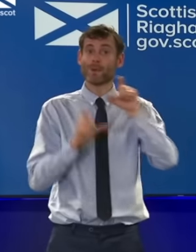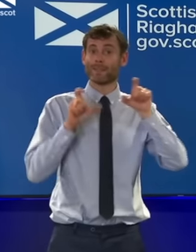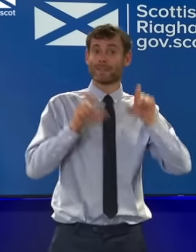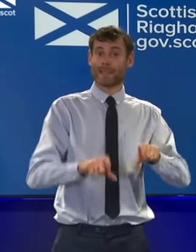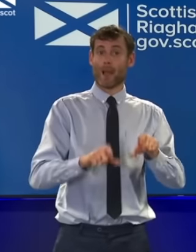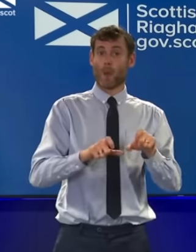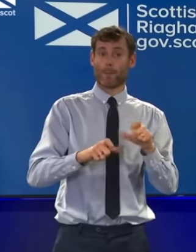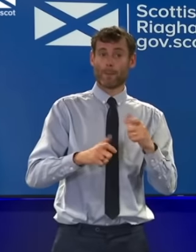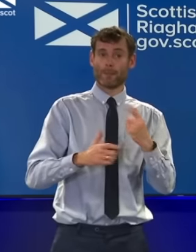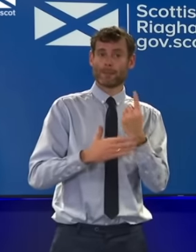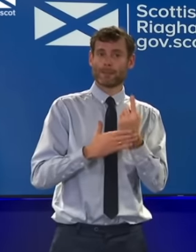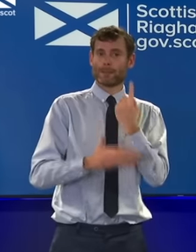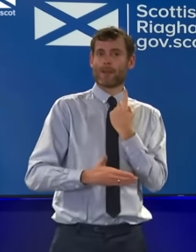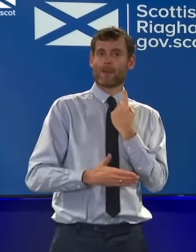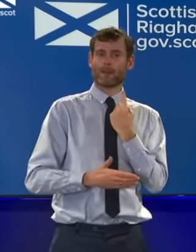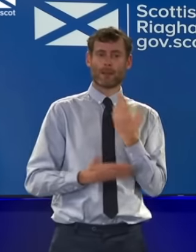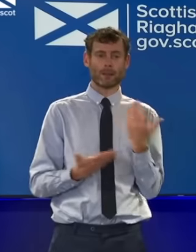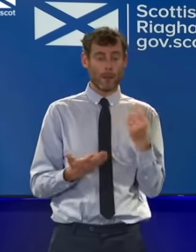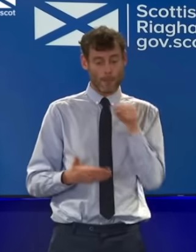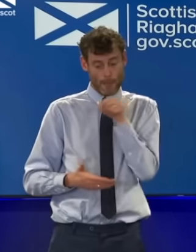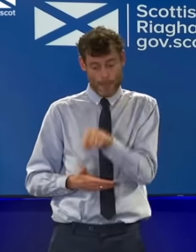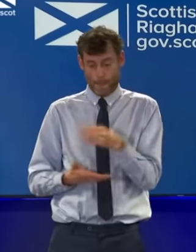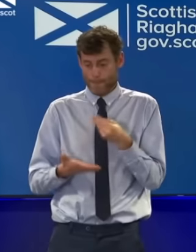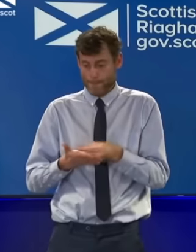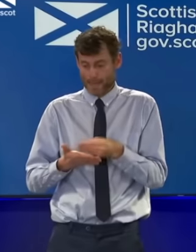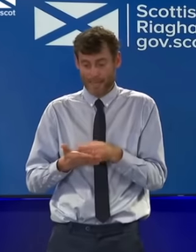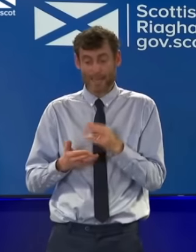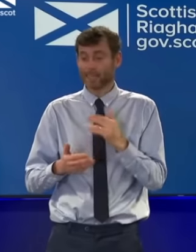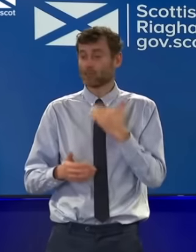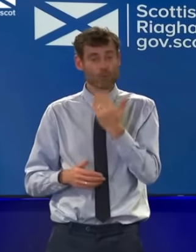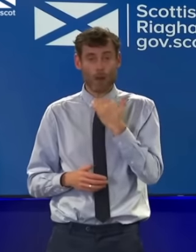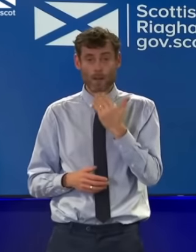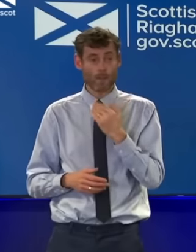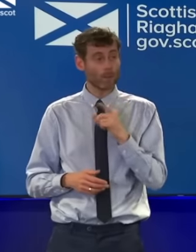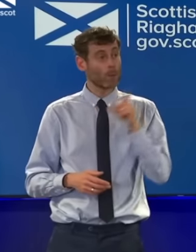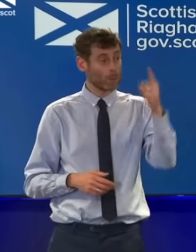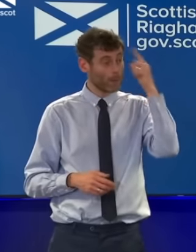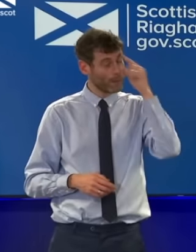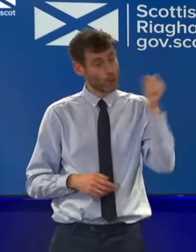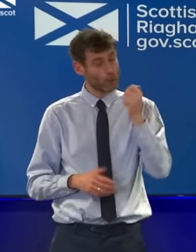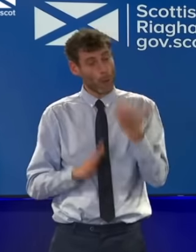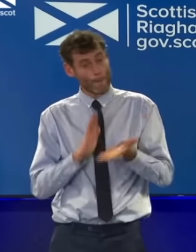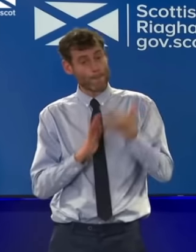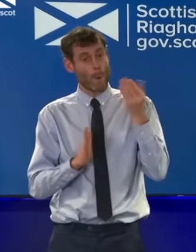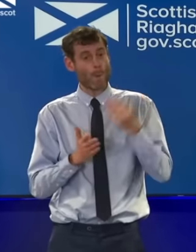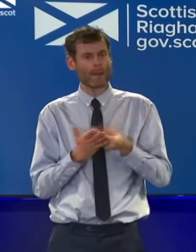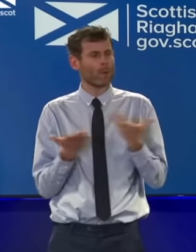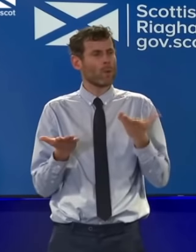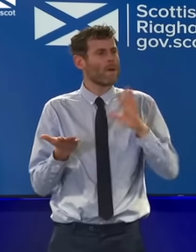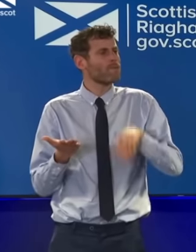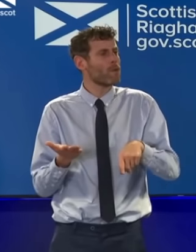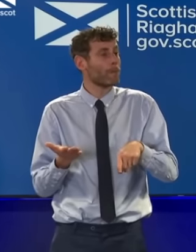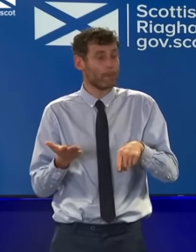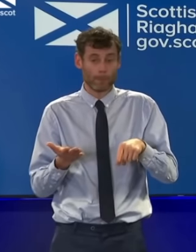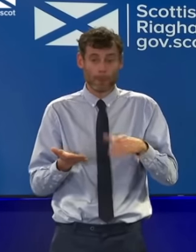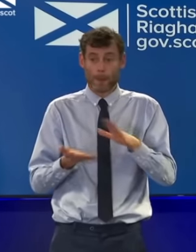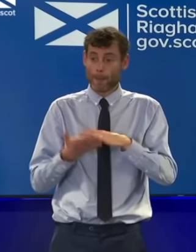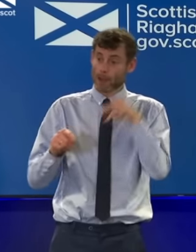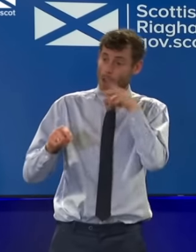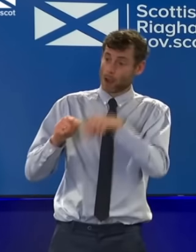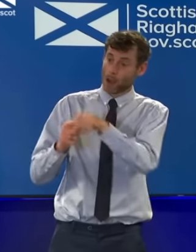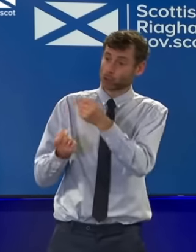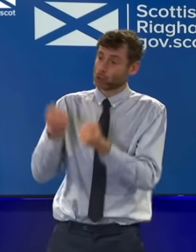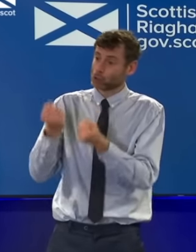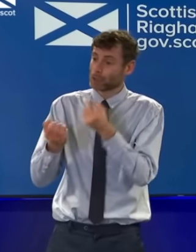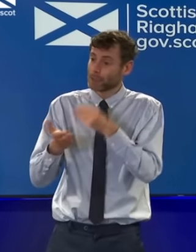take it from. The health service, the education budget, the justice budget. We don't have when the UK government makes these